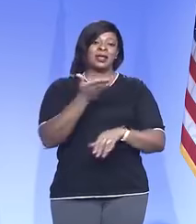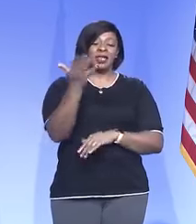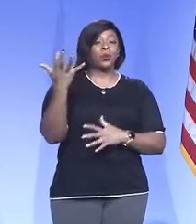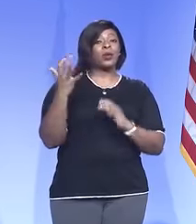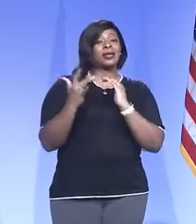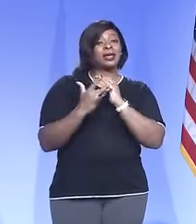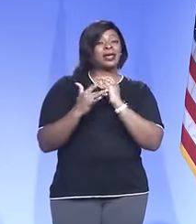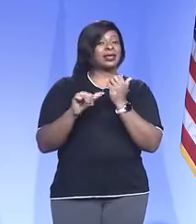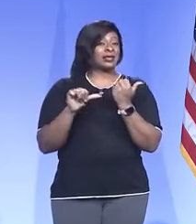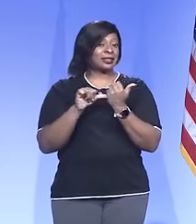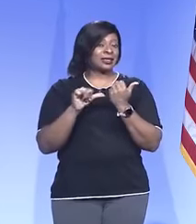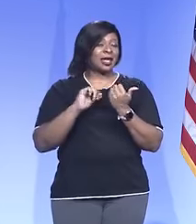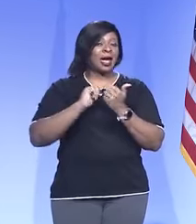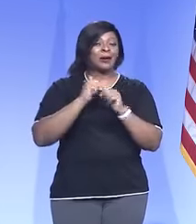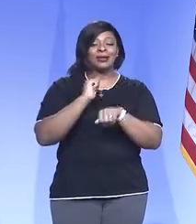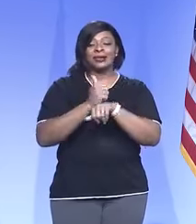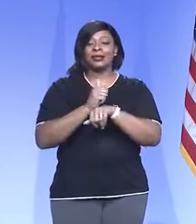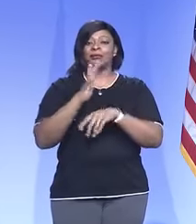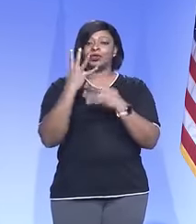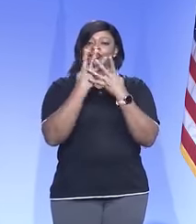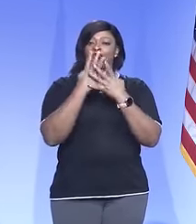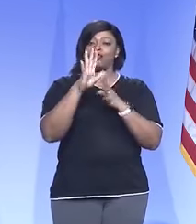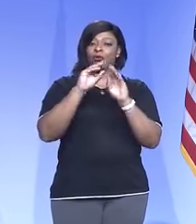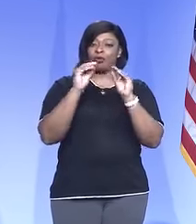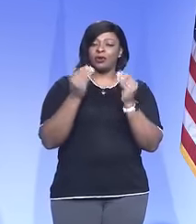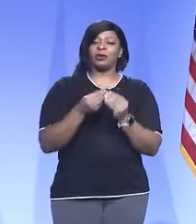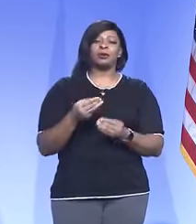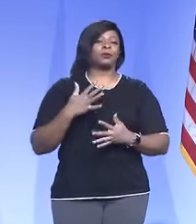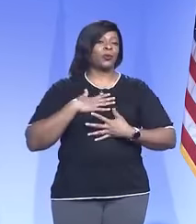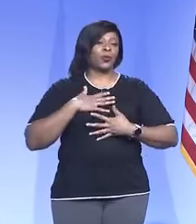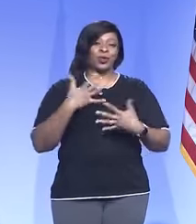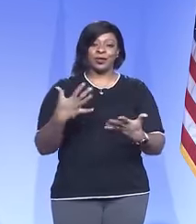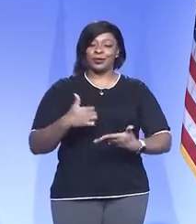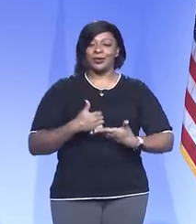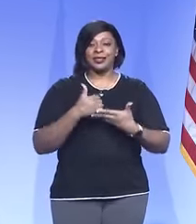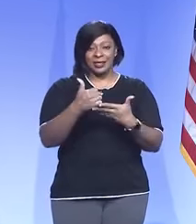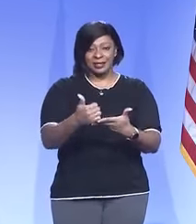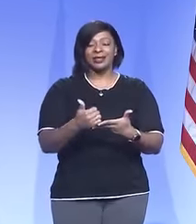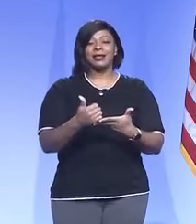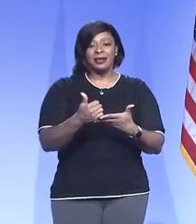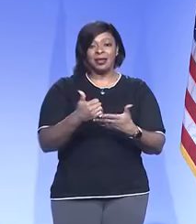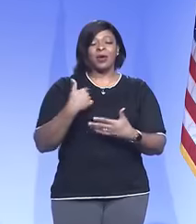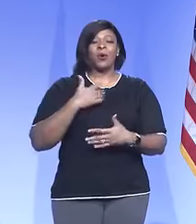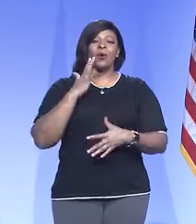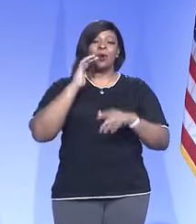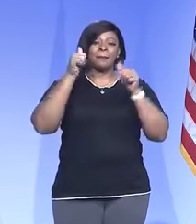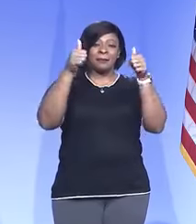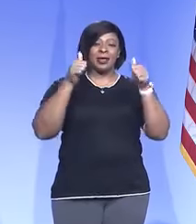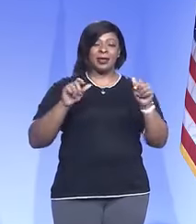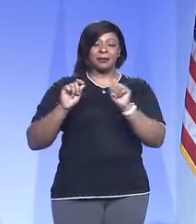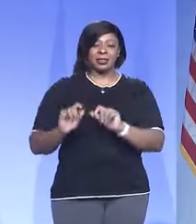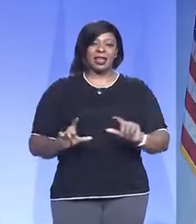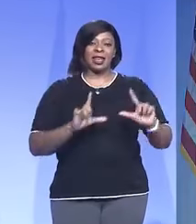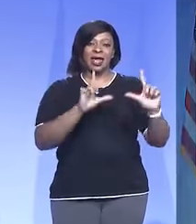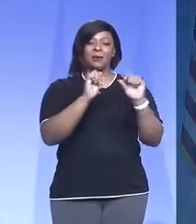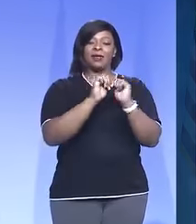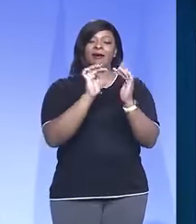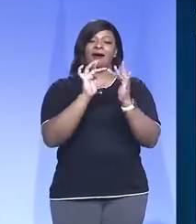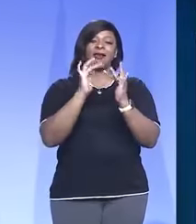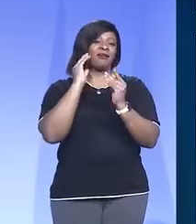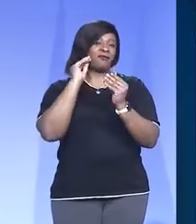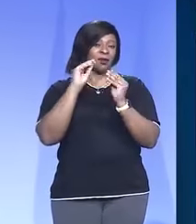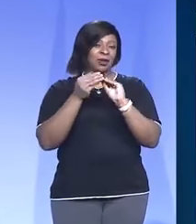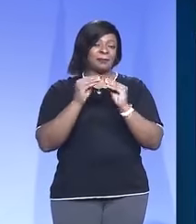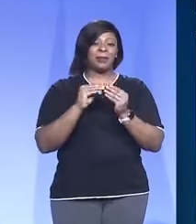assistance on setting up your screening at your organization, we'd be happy to assist, and we'll put up a slide with a contact phone